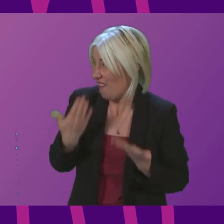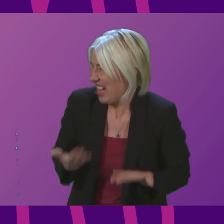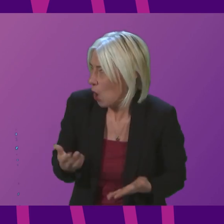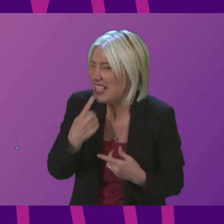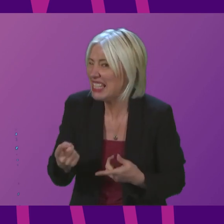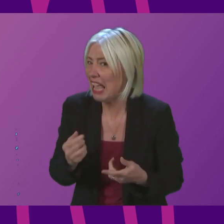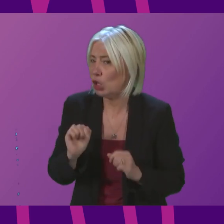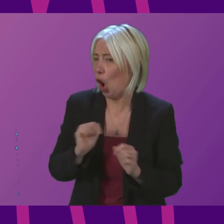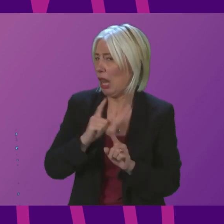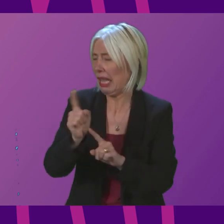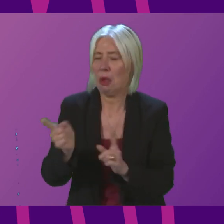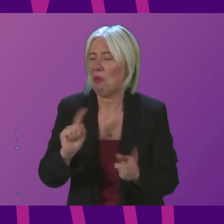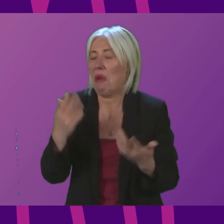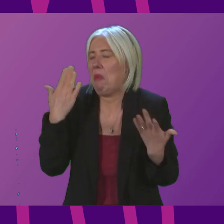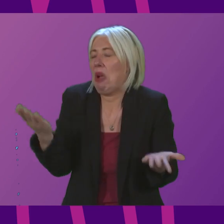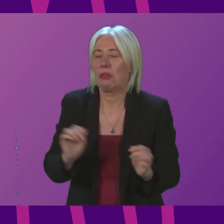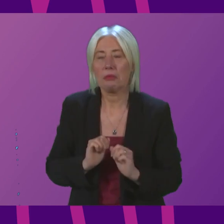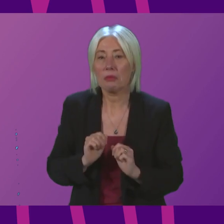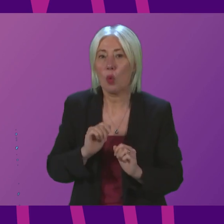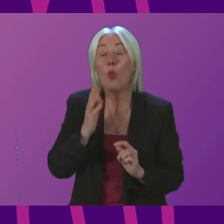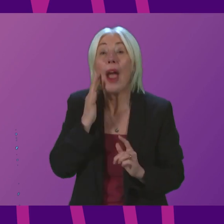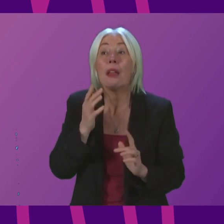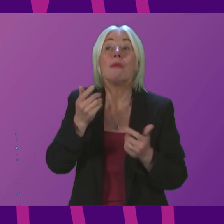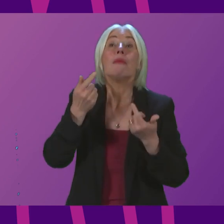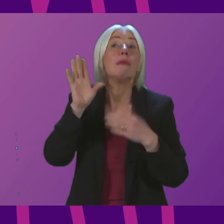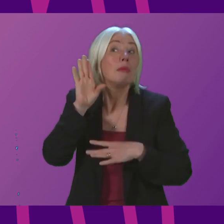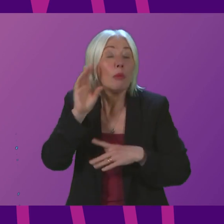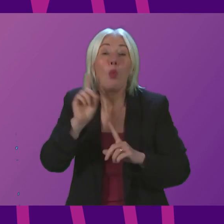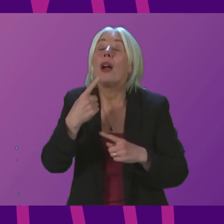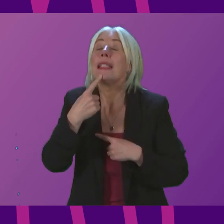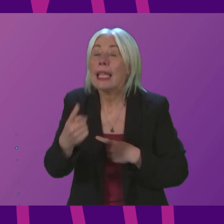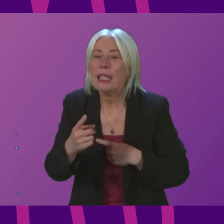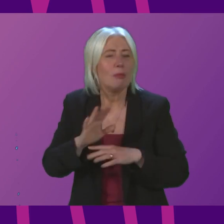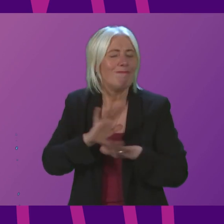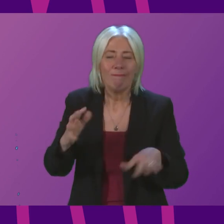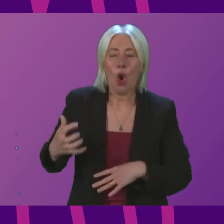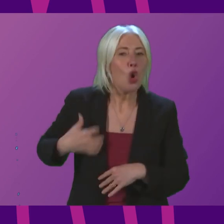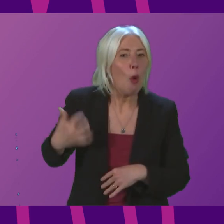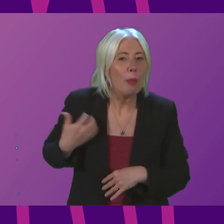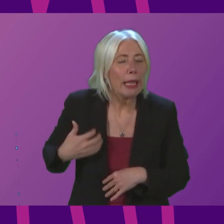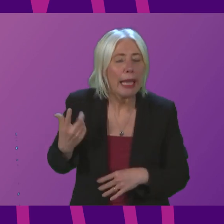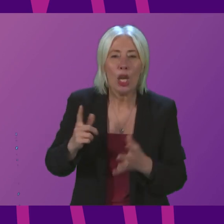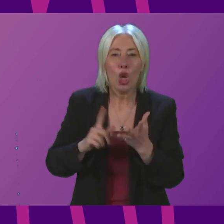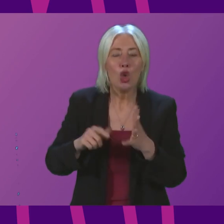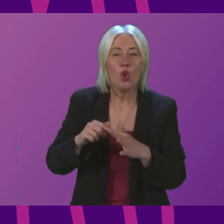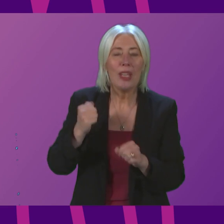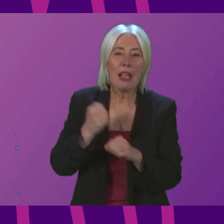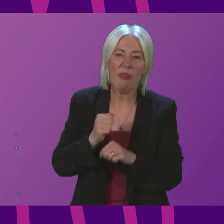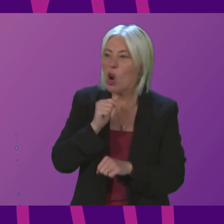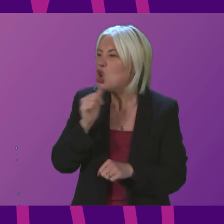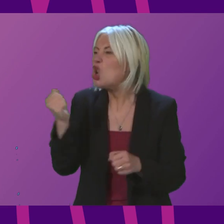it at this precise moment, but rather than complaining about what the UK Government is